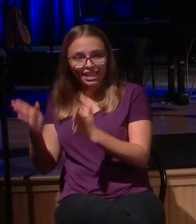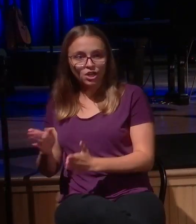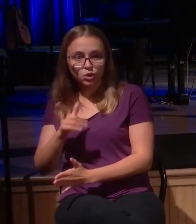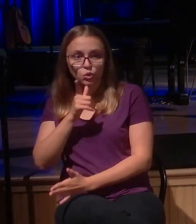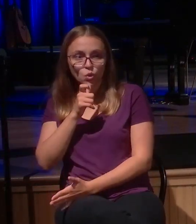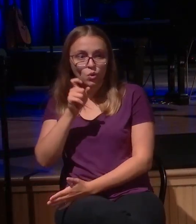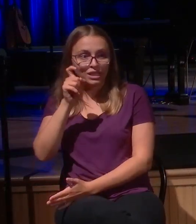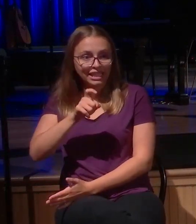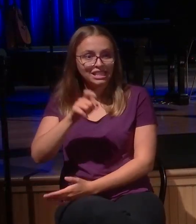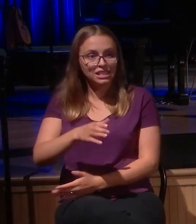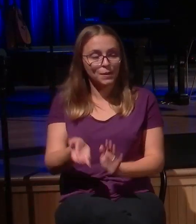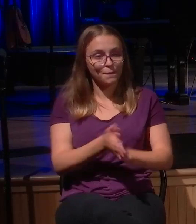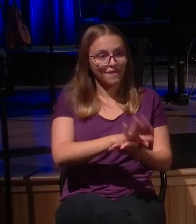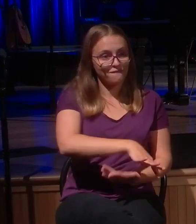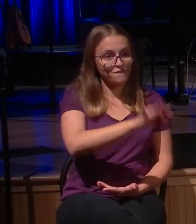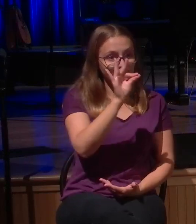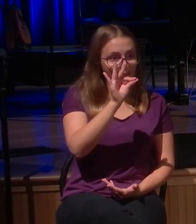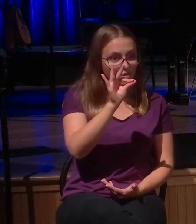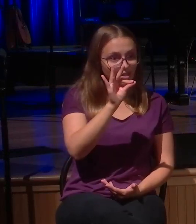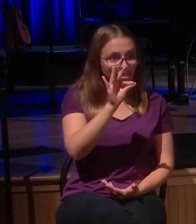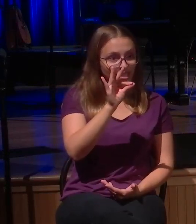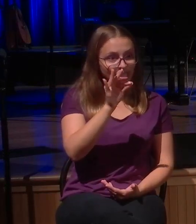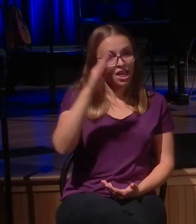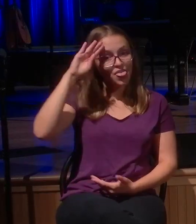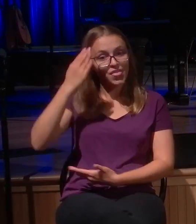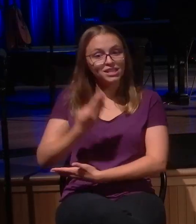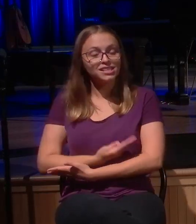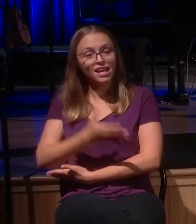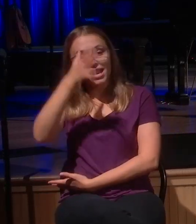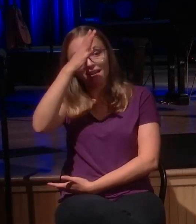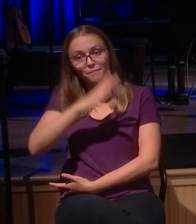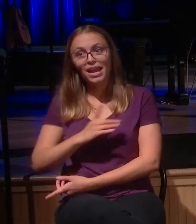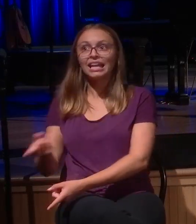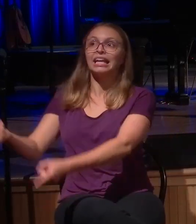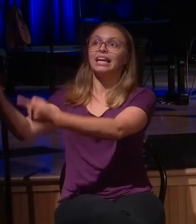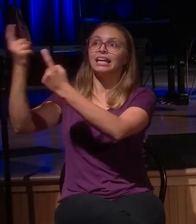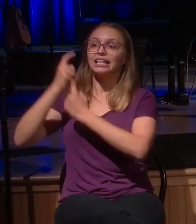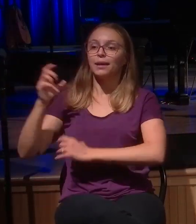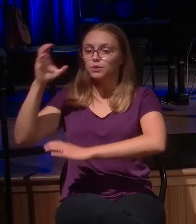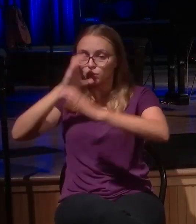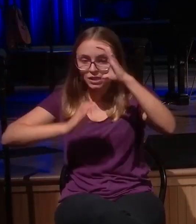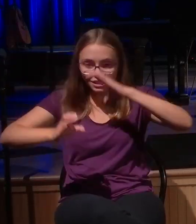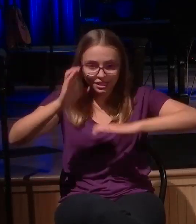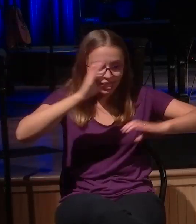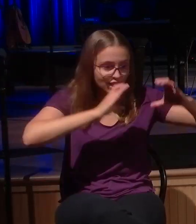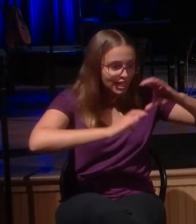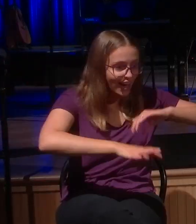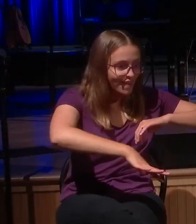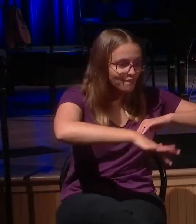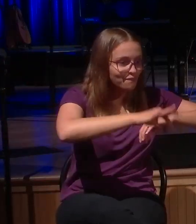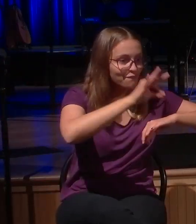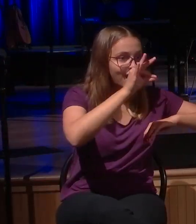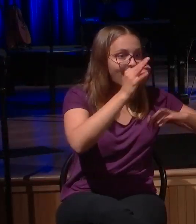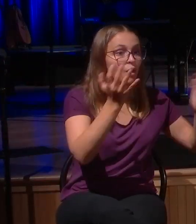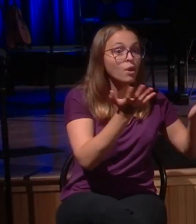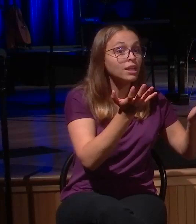seek and to save what? That which is lost. And here between Luke 5 and Luke 19, we have Luke 15.